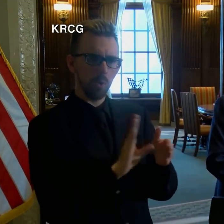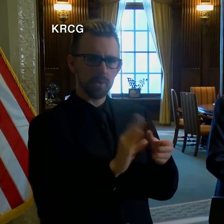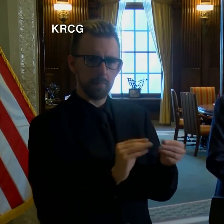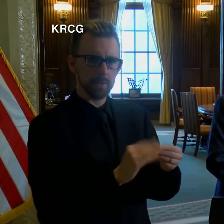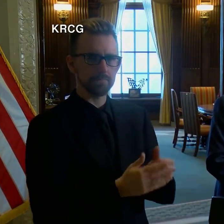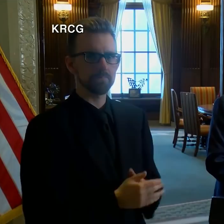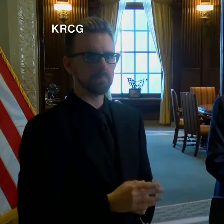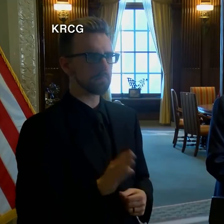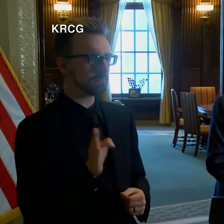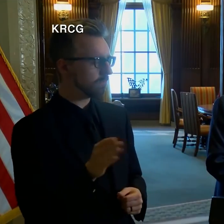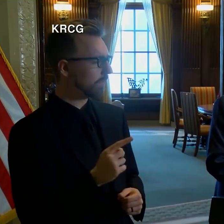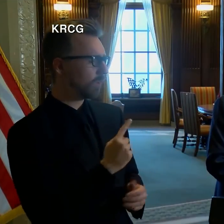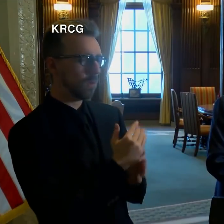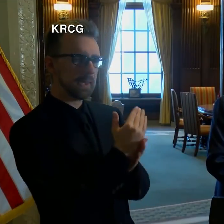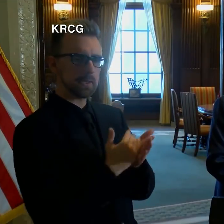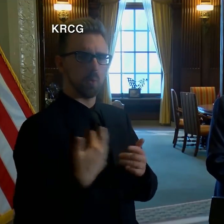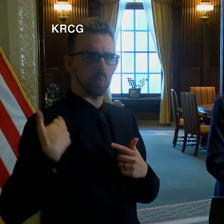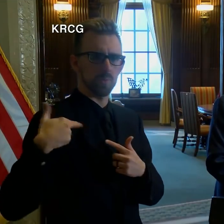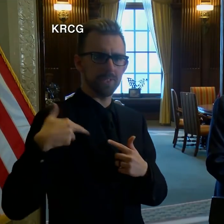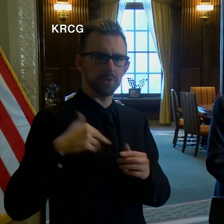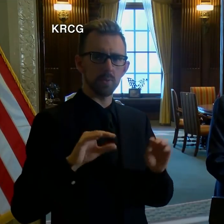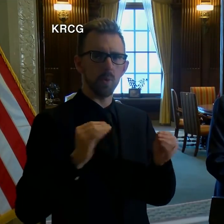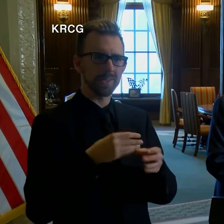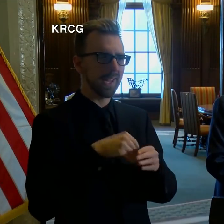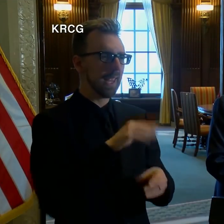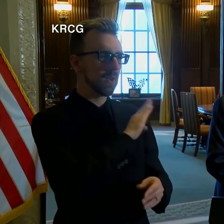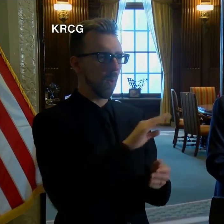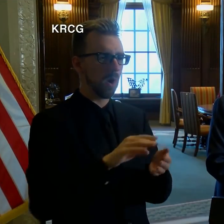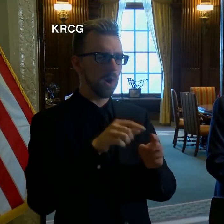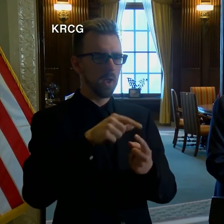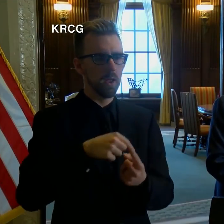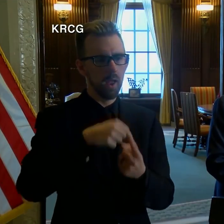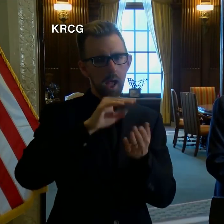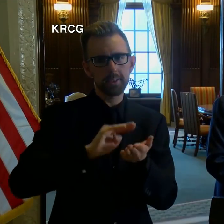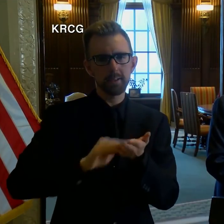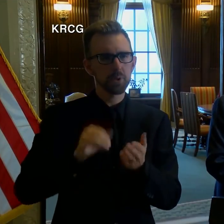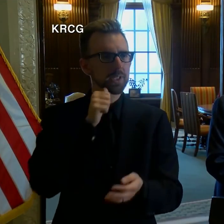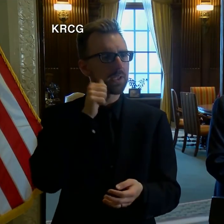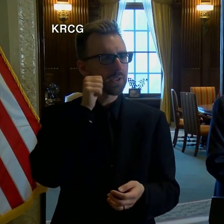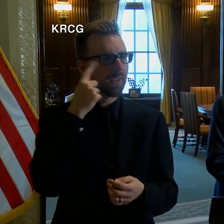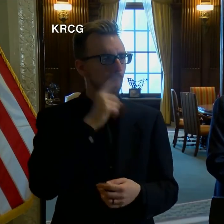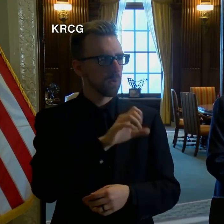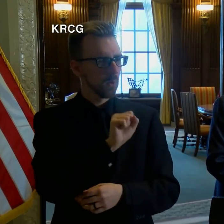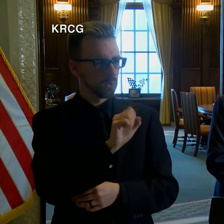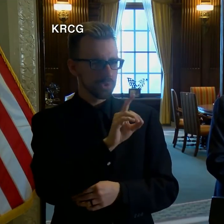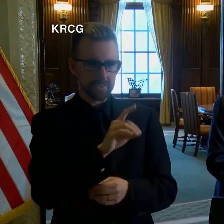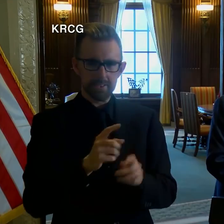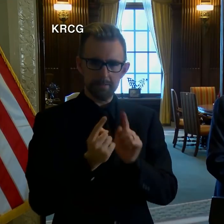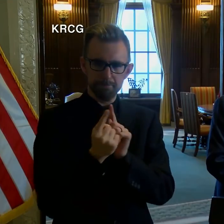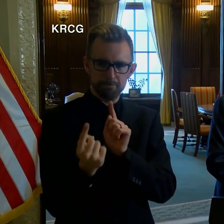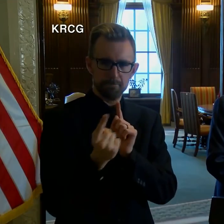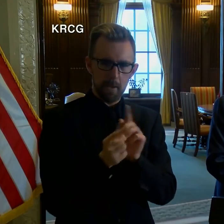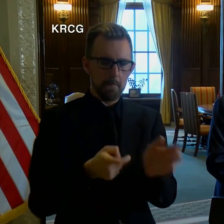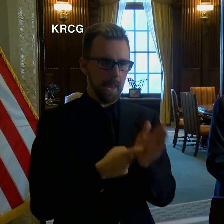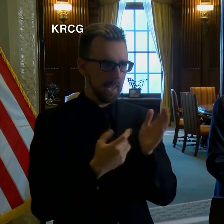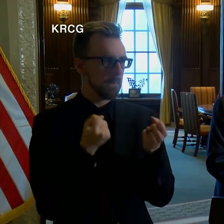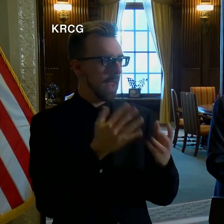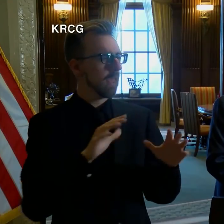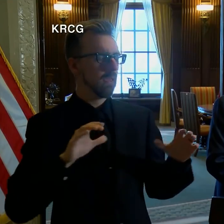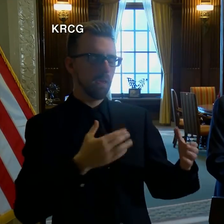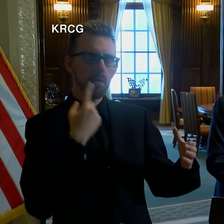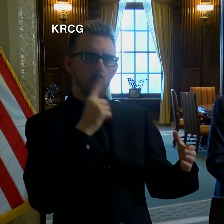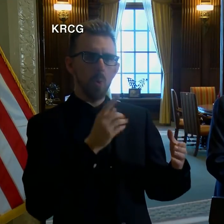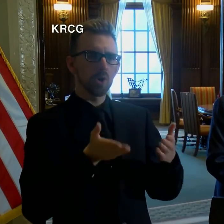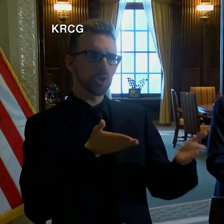Governor Parson, listed religious organizations in your exemption yesterday to the social distancing mandate. With many gathering for